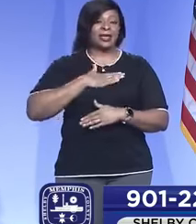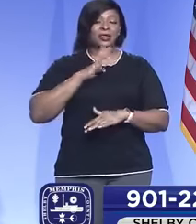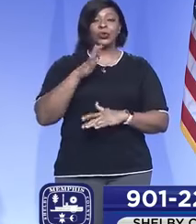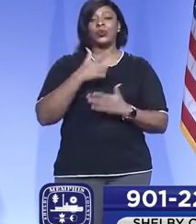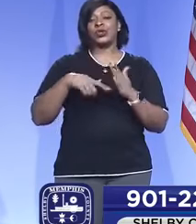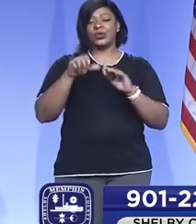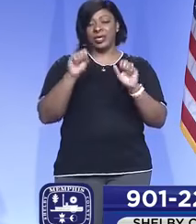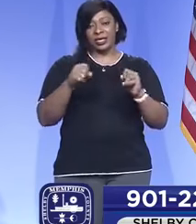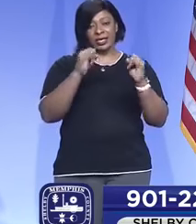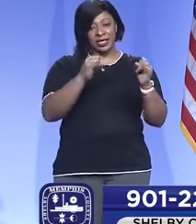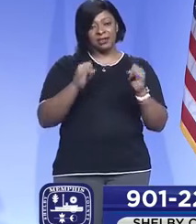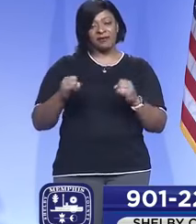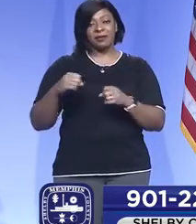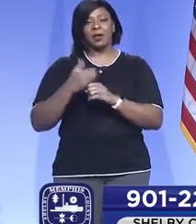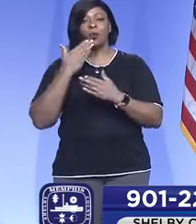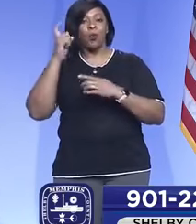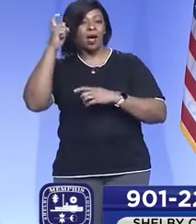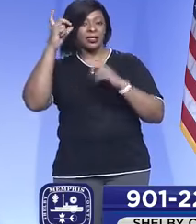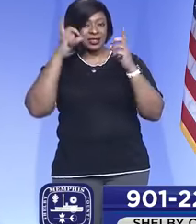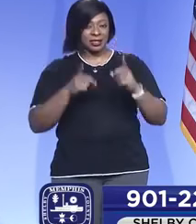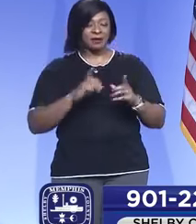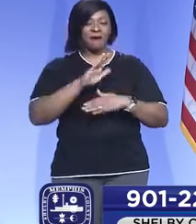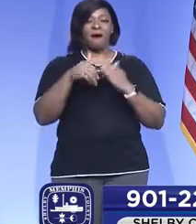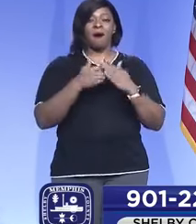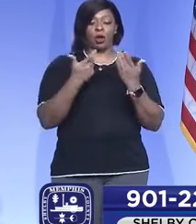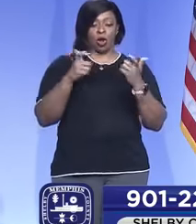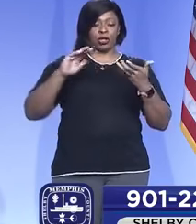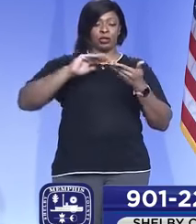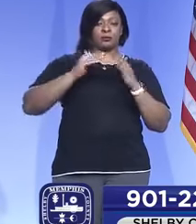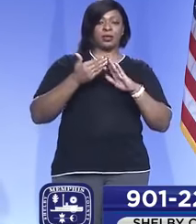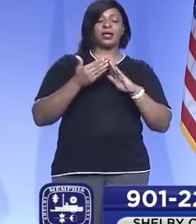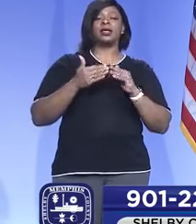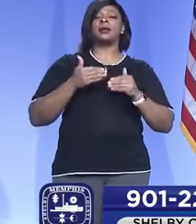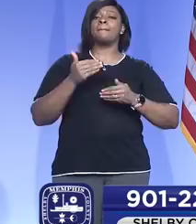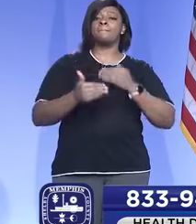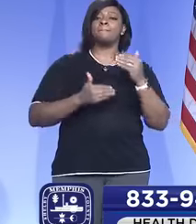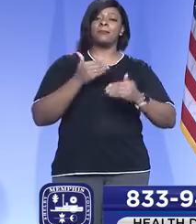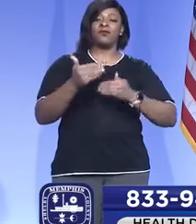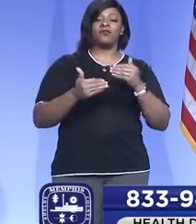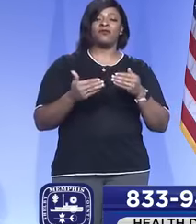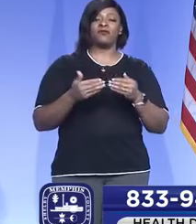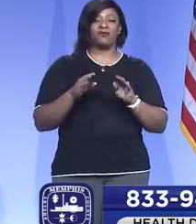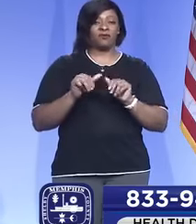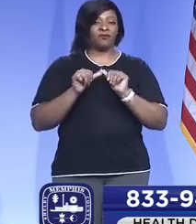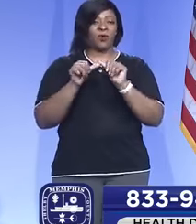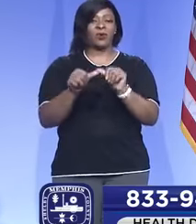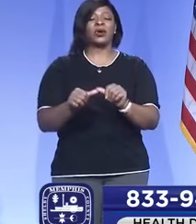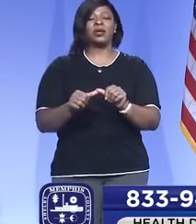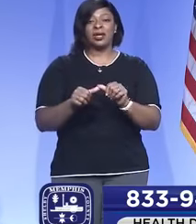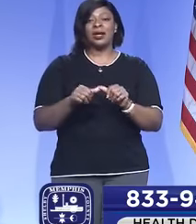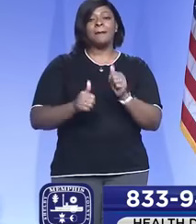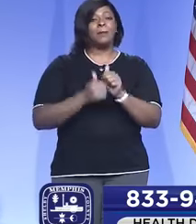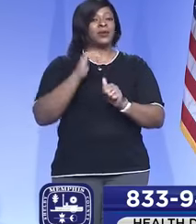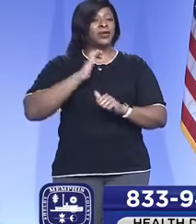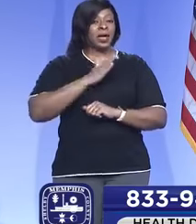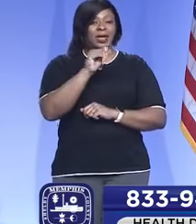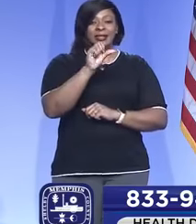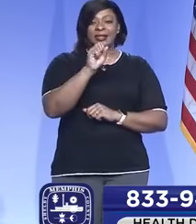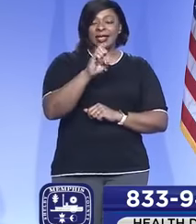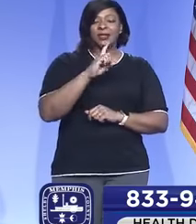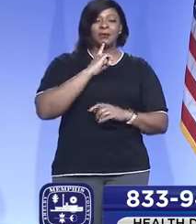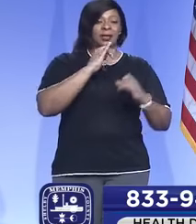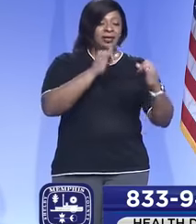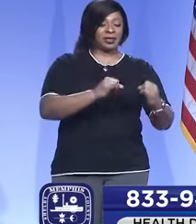can as individuals so that we can all, as a larger community, move forward. We know the majority of our cases are in